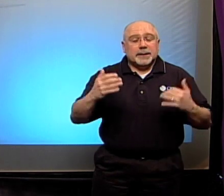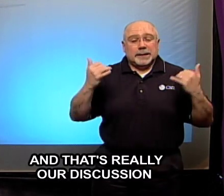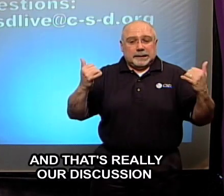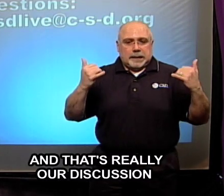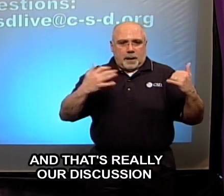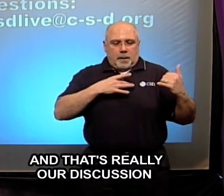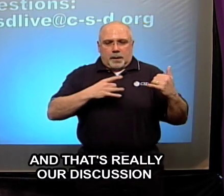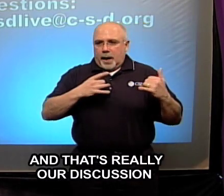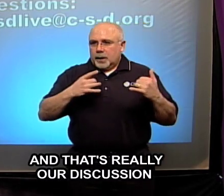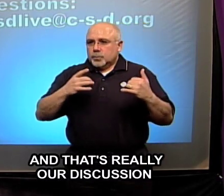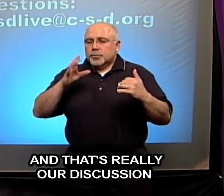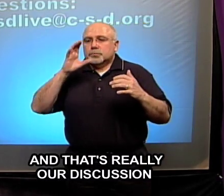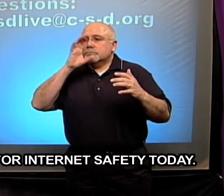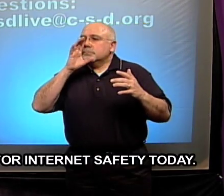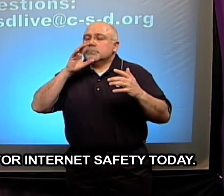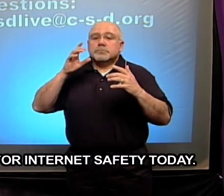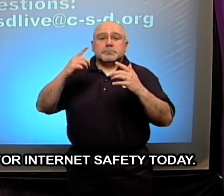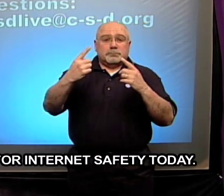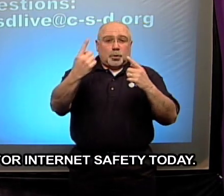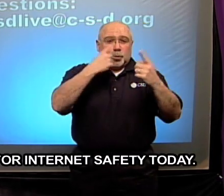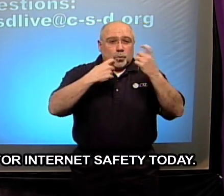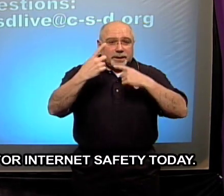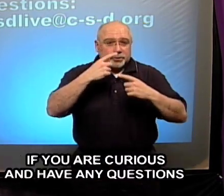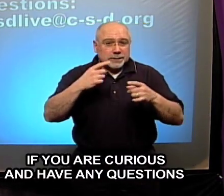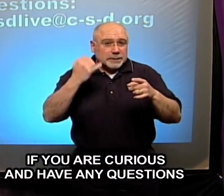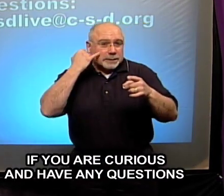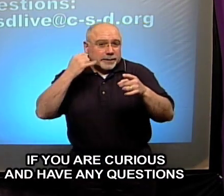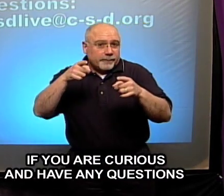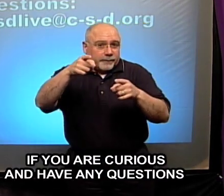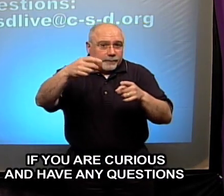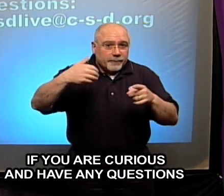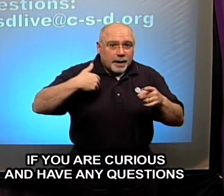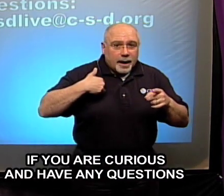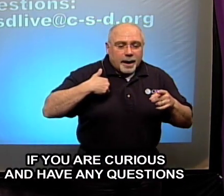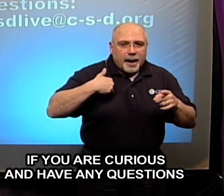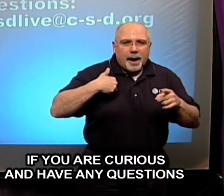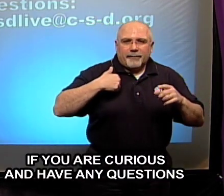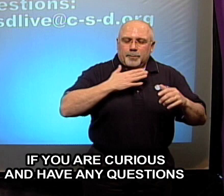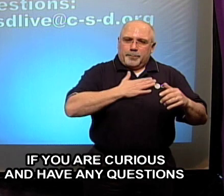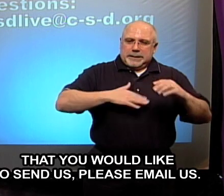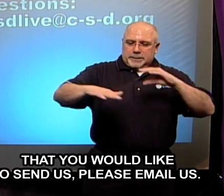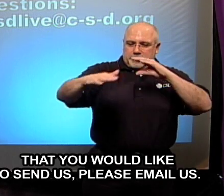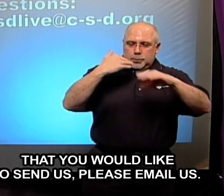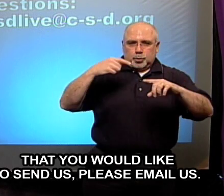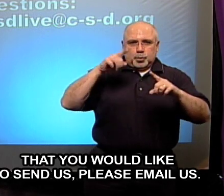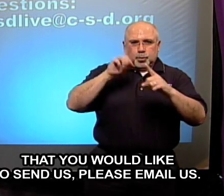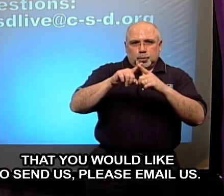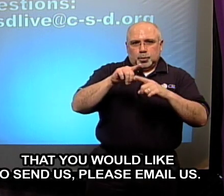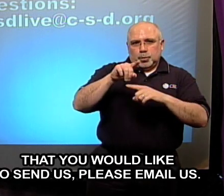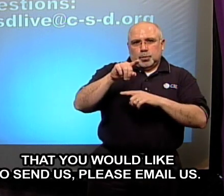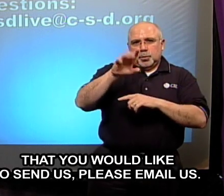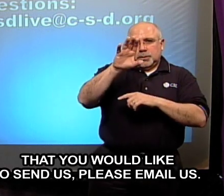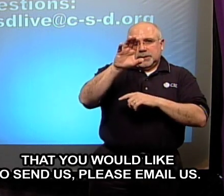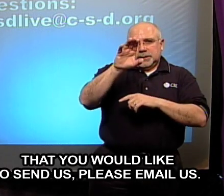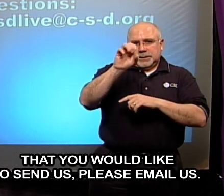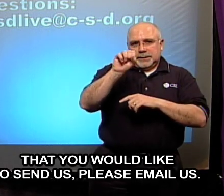and that's really our discussion for internet safety day if you are curious and have any questions that you please email us